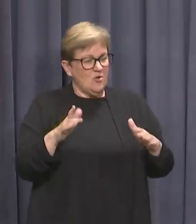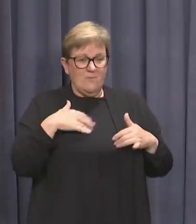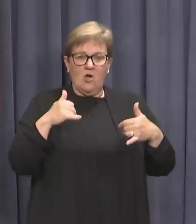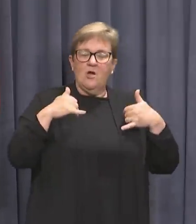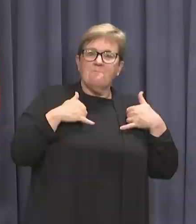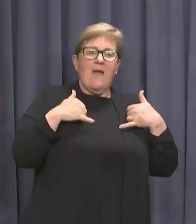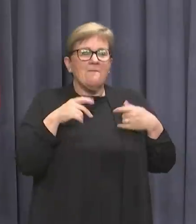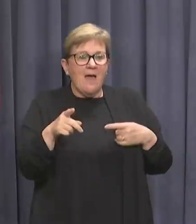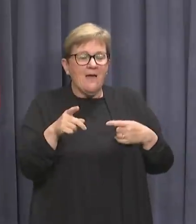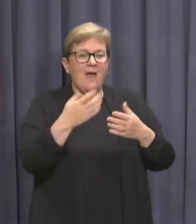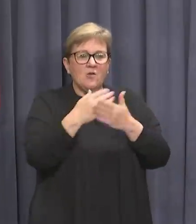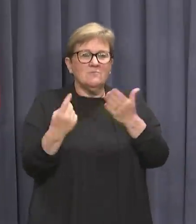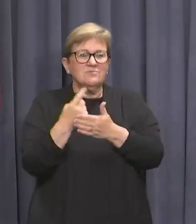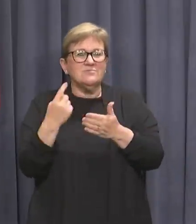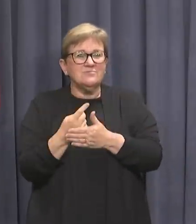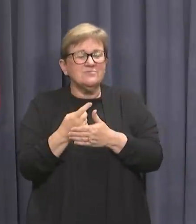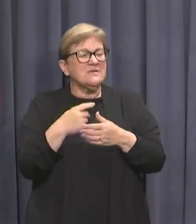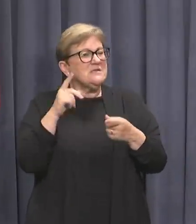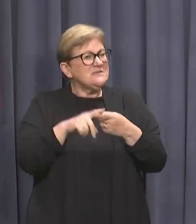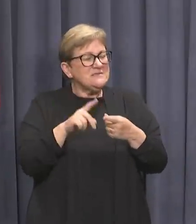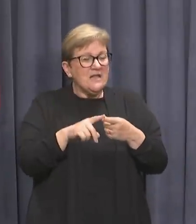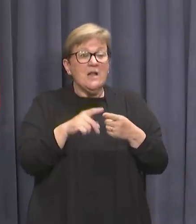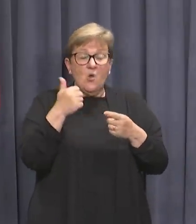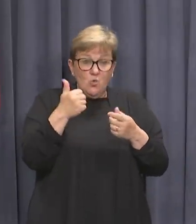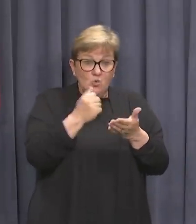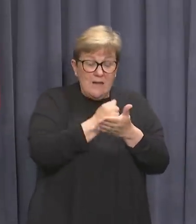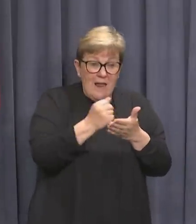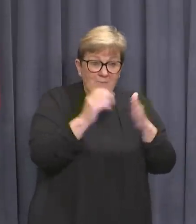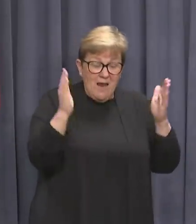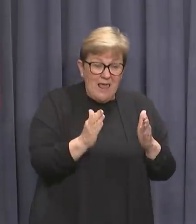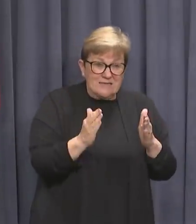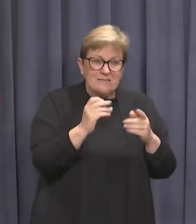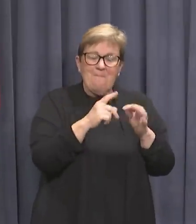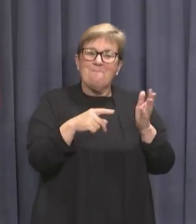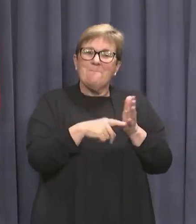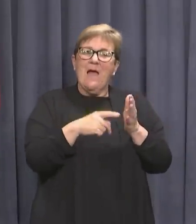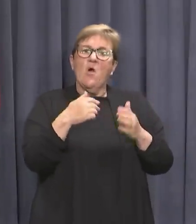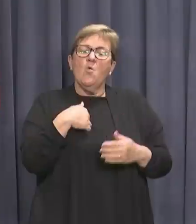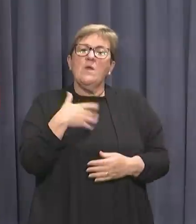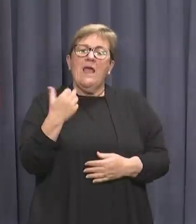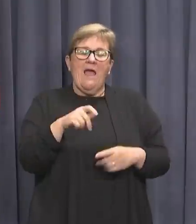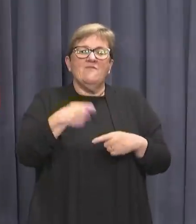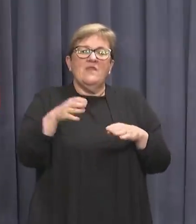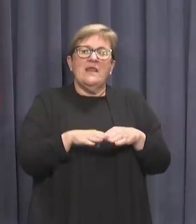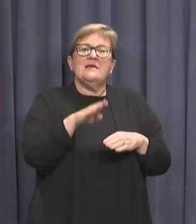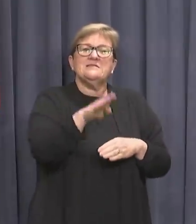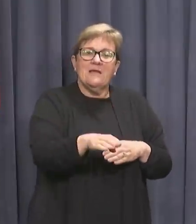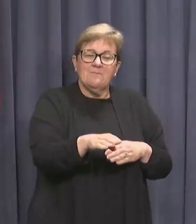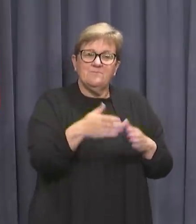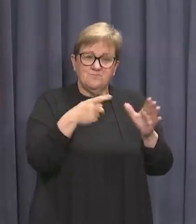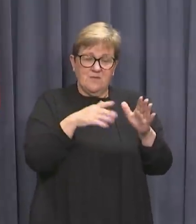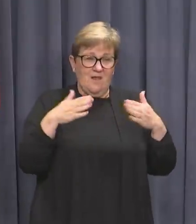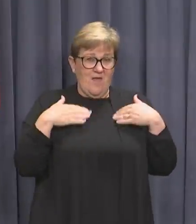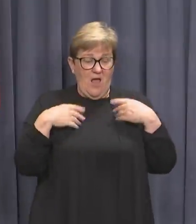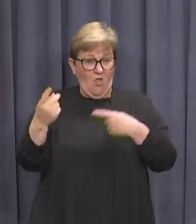cluster and the new cases, these are still encouraging numbers and they give us confidence to take the next steps forward based on the